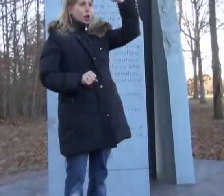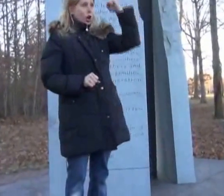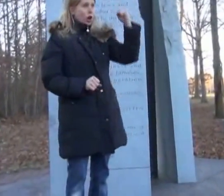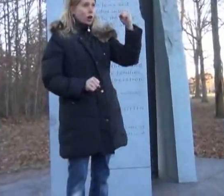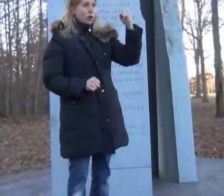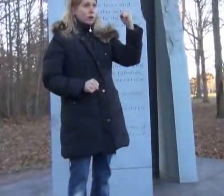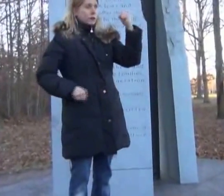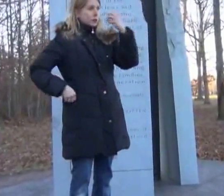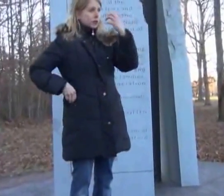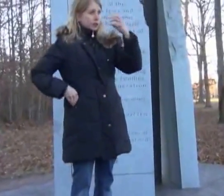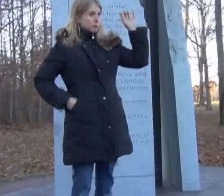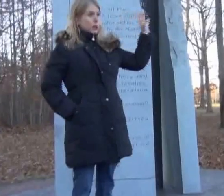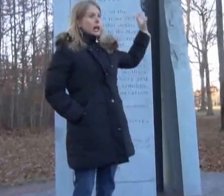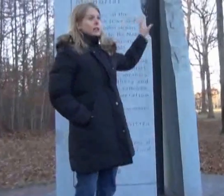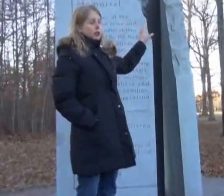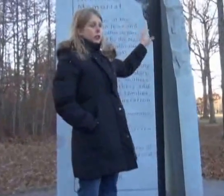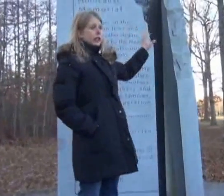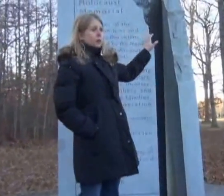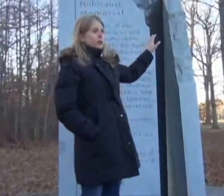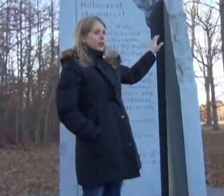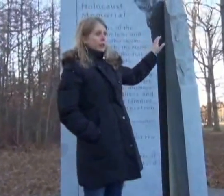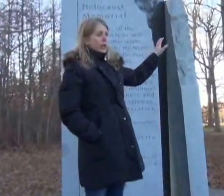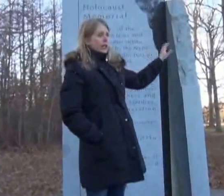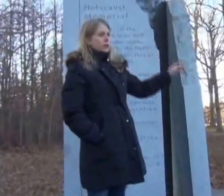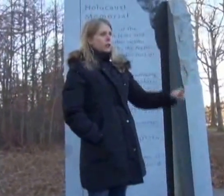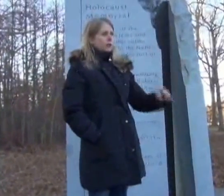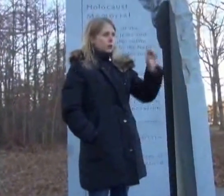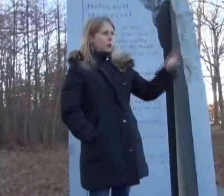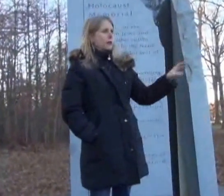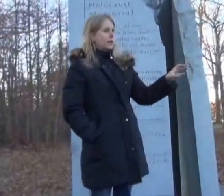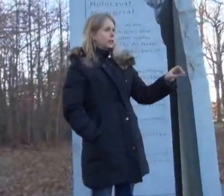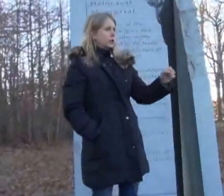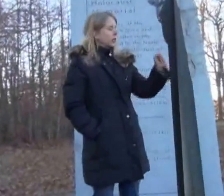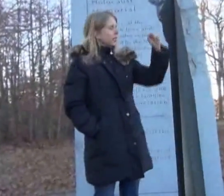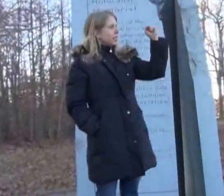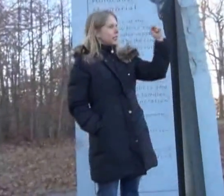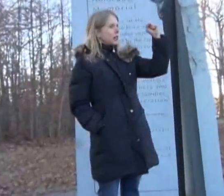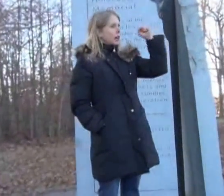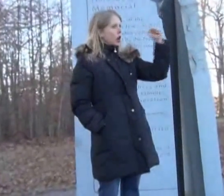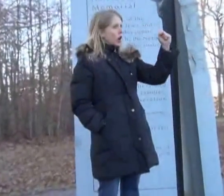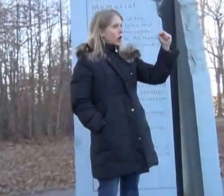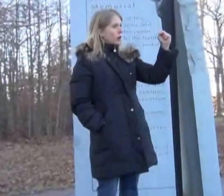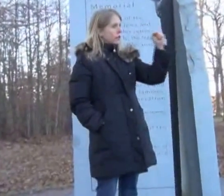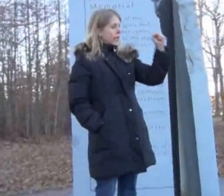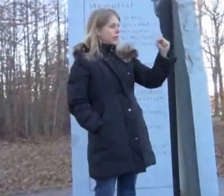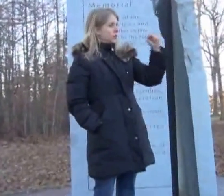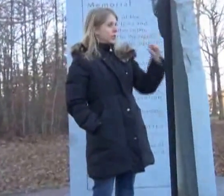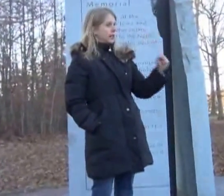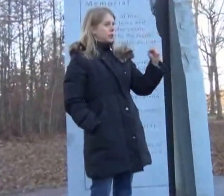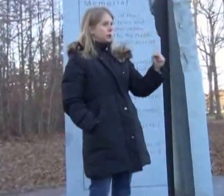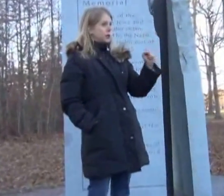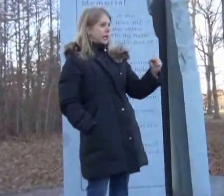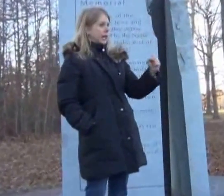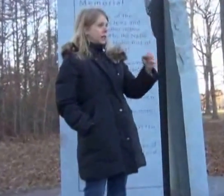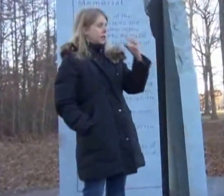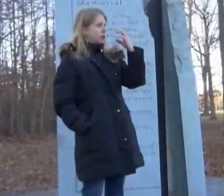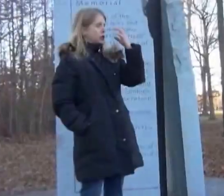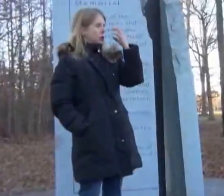carved in plaster, the hand was made in plaster, direct plaster. As I carved Abe's tattoo in the hand and just